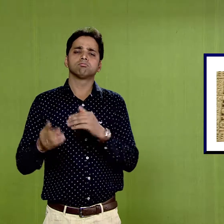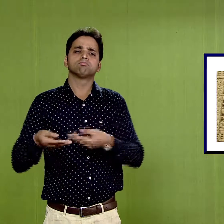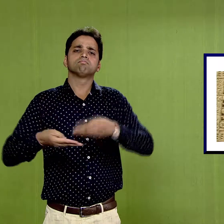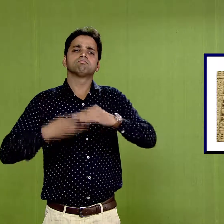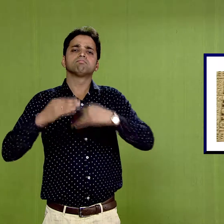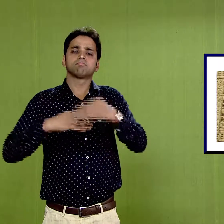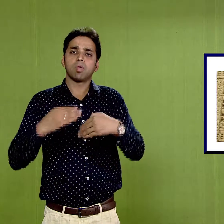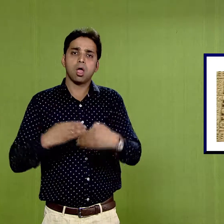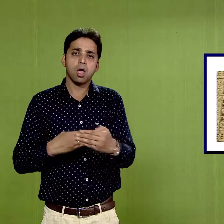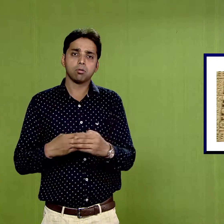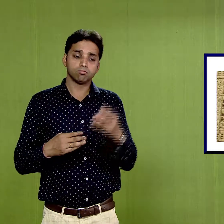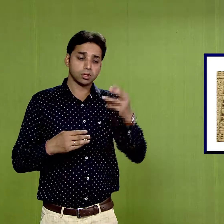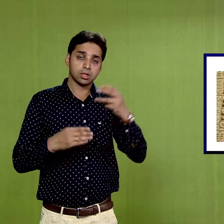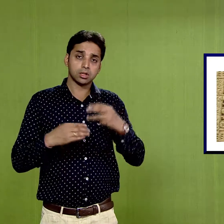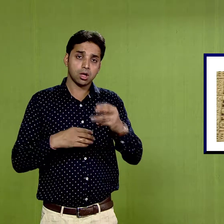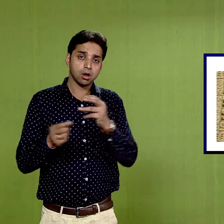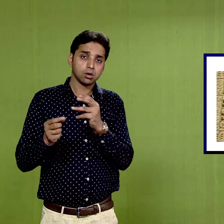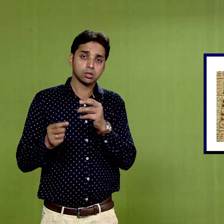3rd to 4th century